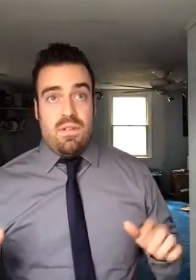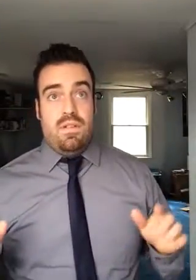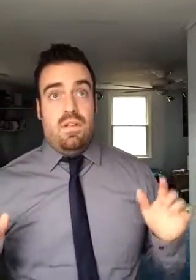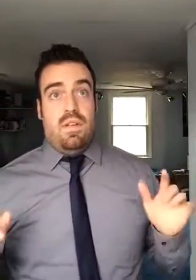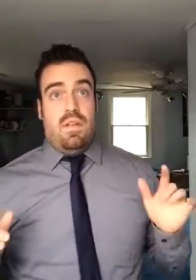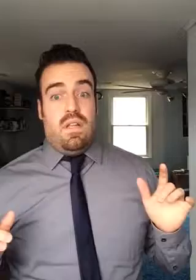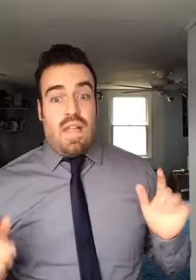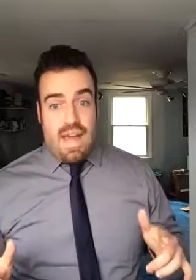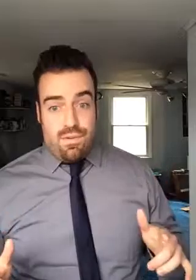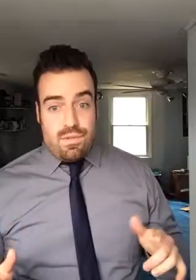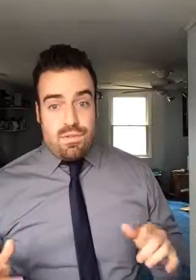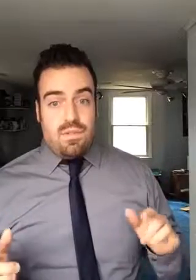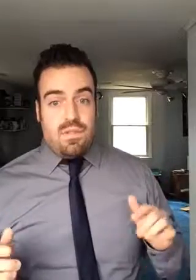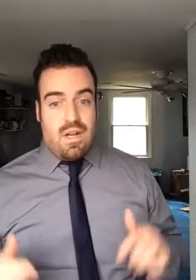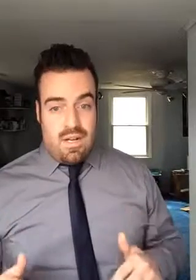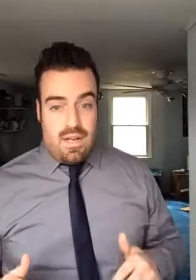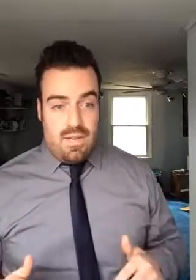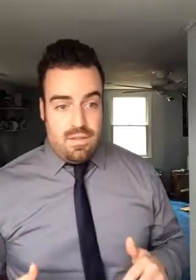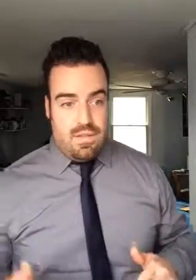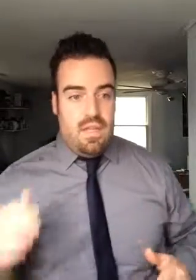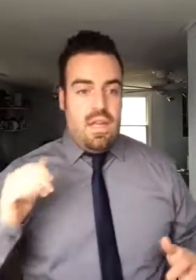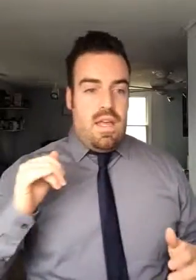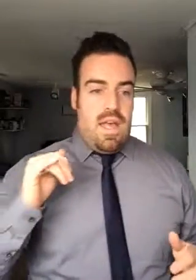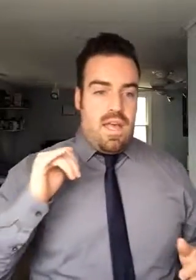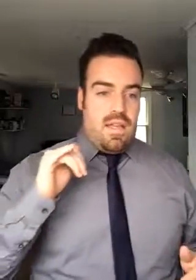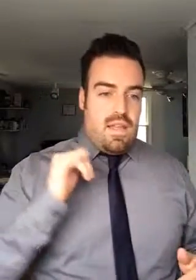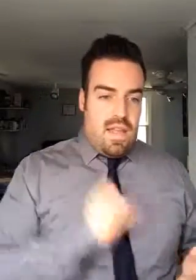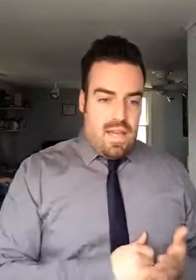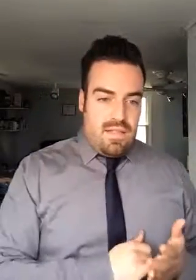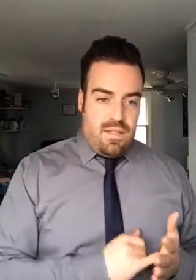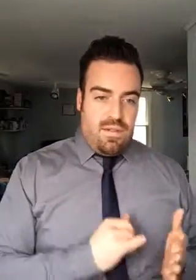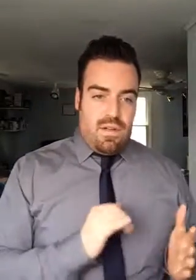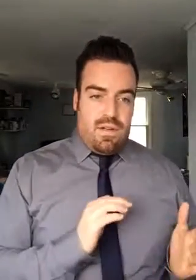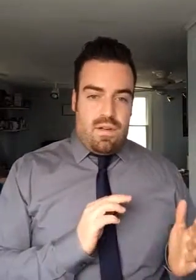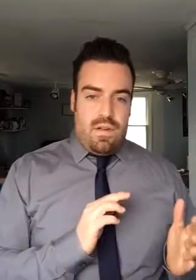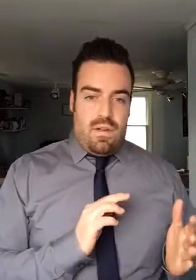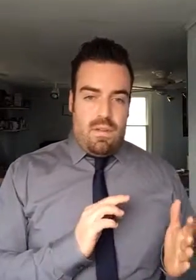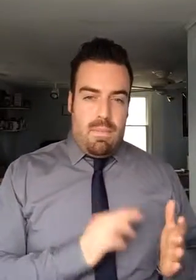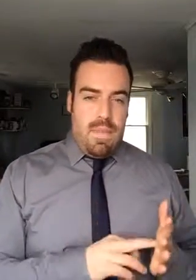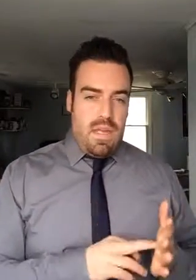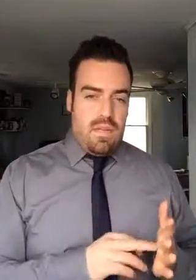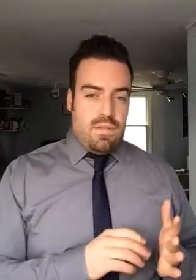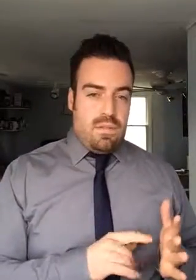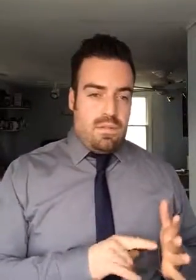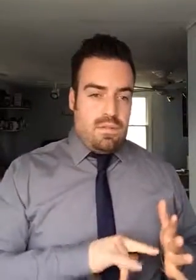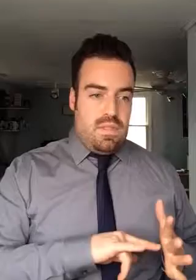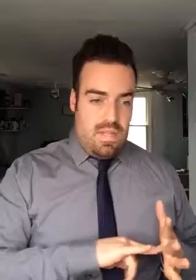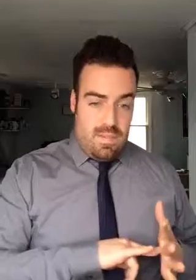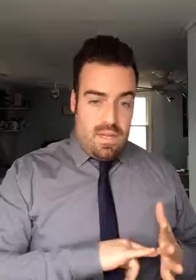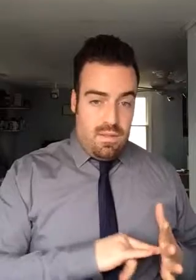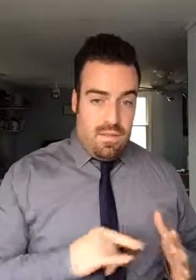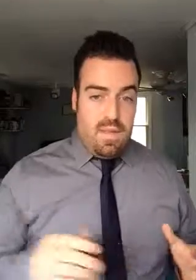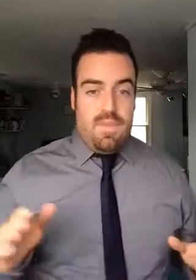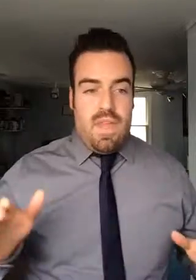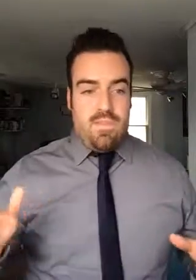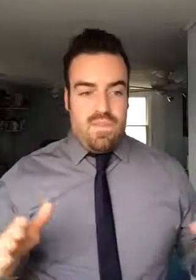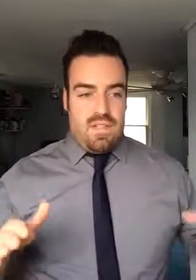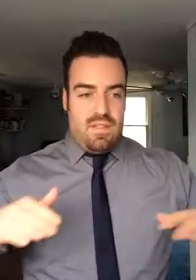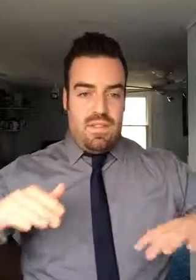lateral condyle and anterior medial tibia and prevents the